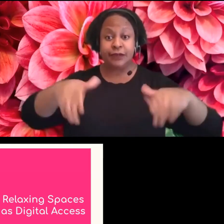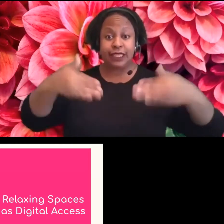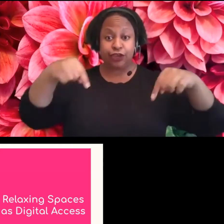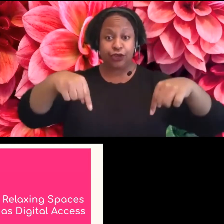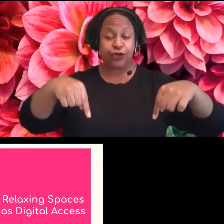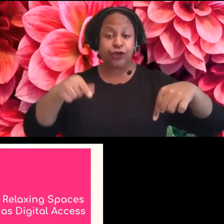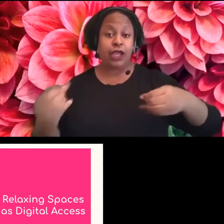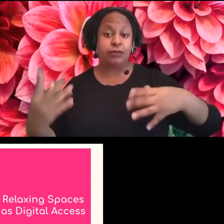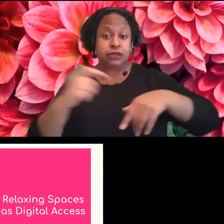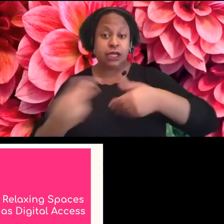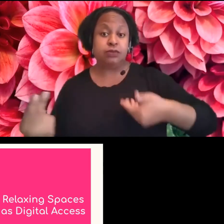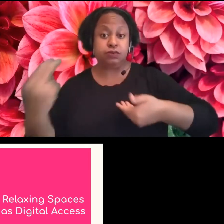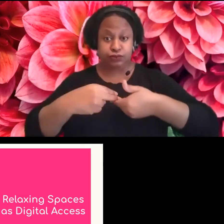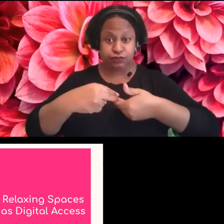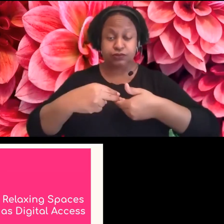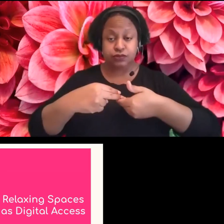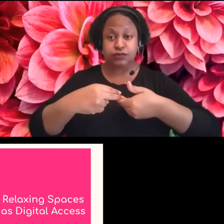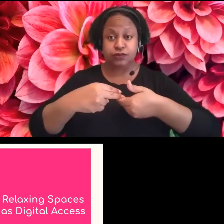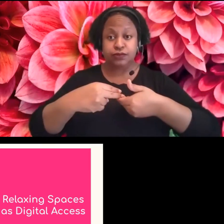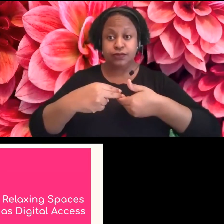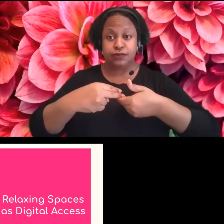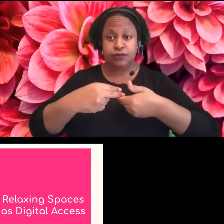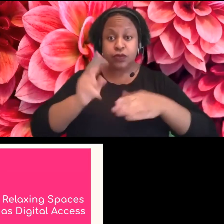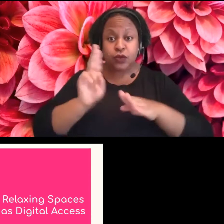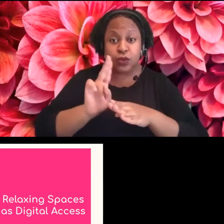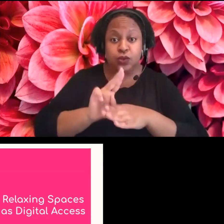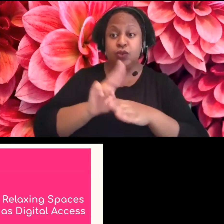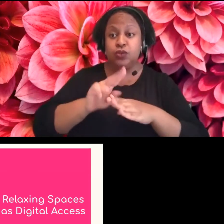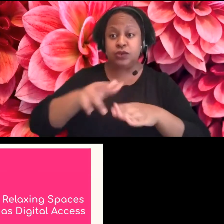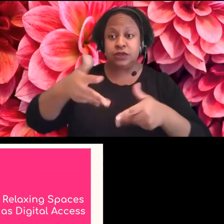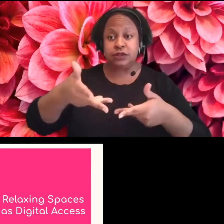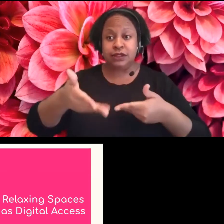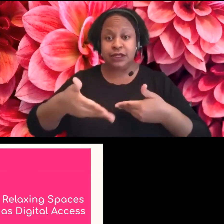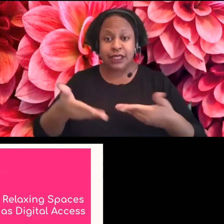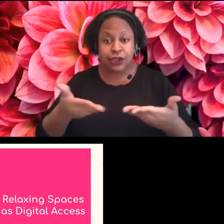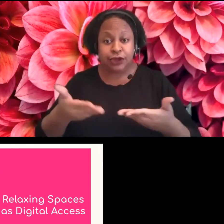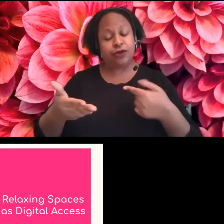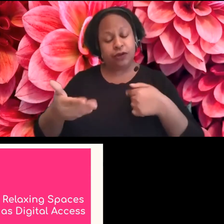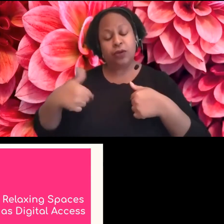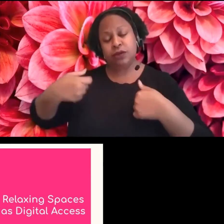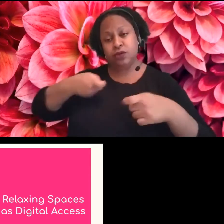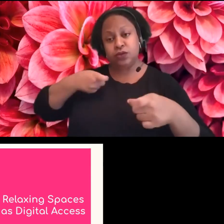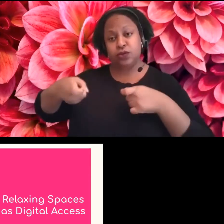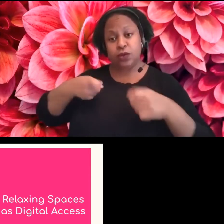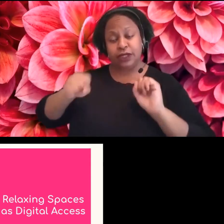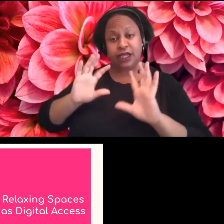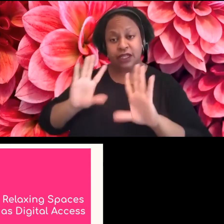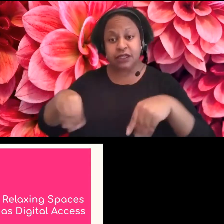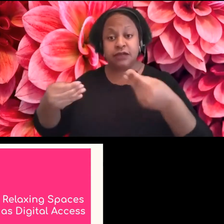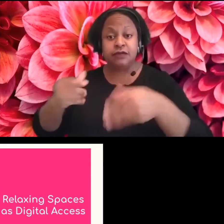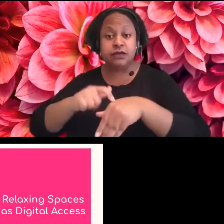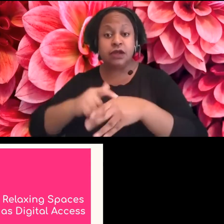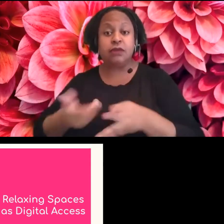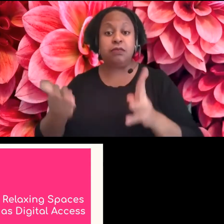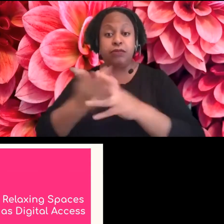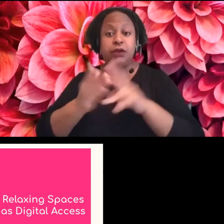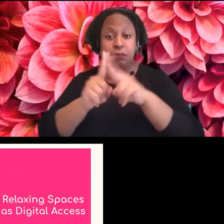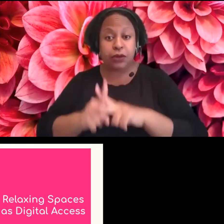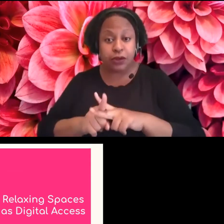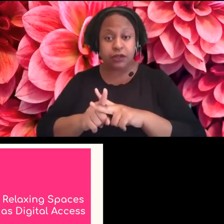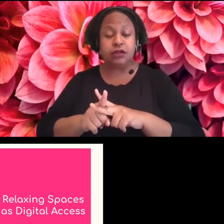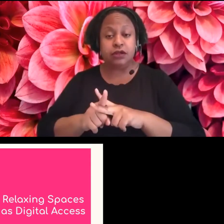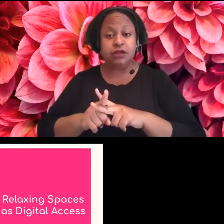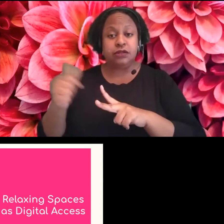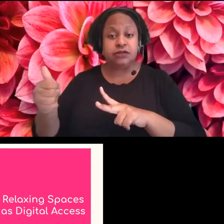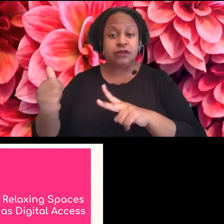they have to move within it freely. And you do have control to give them time to adjust themselves and take